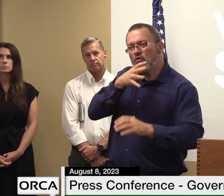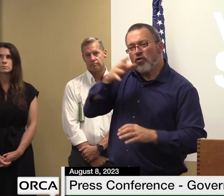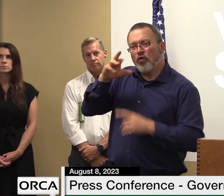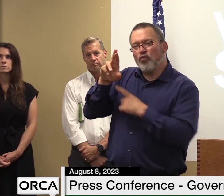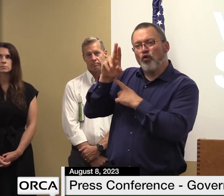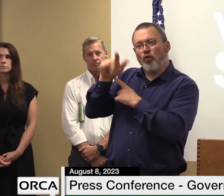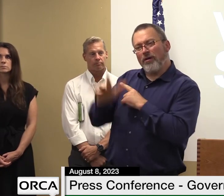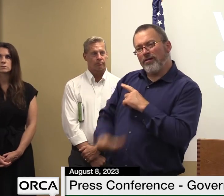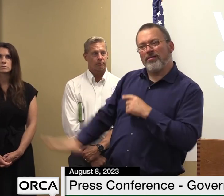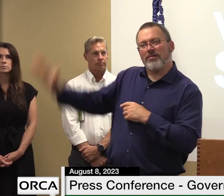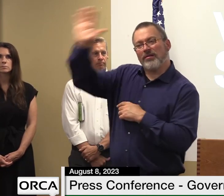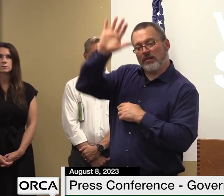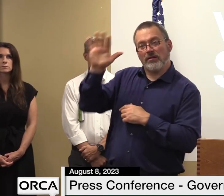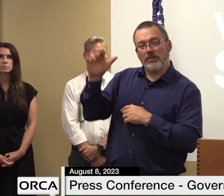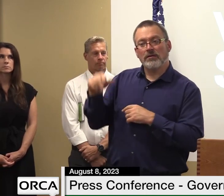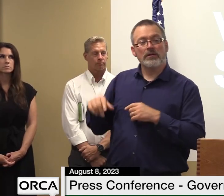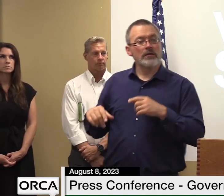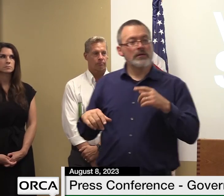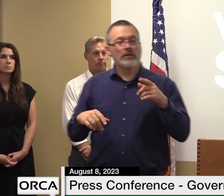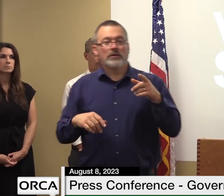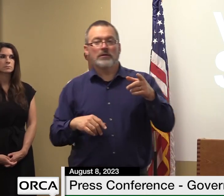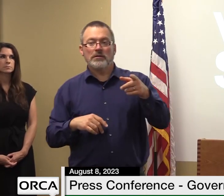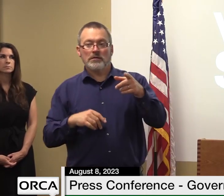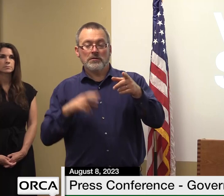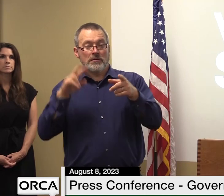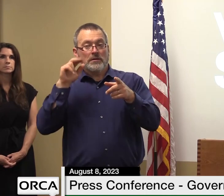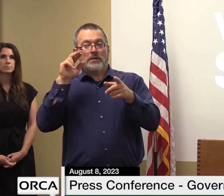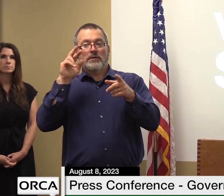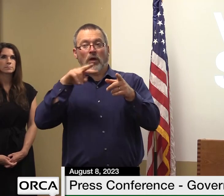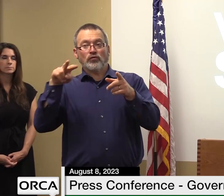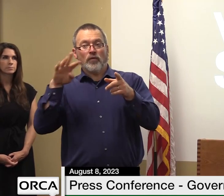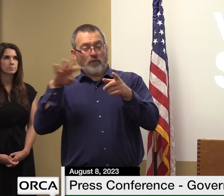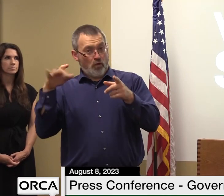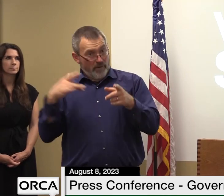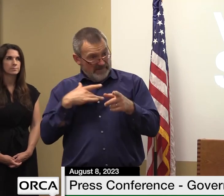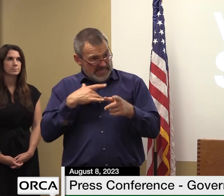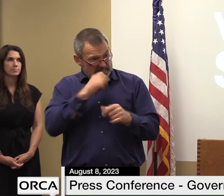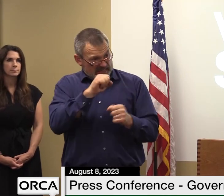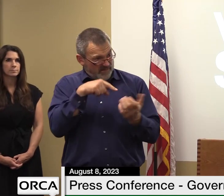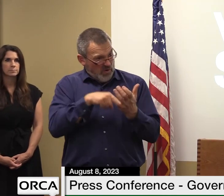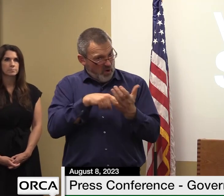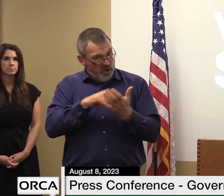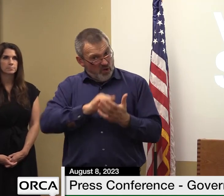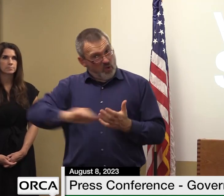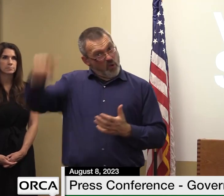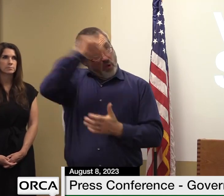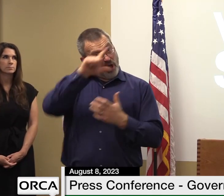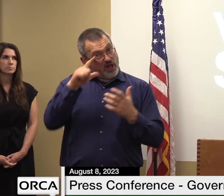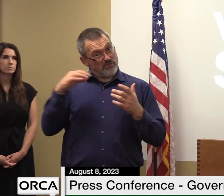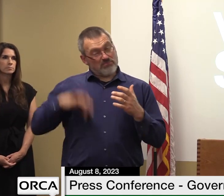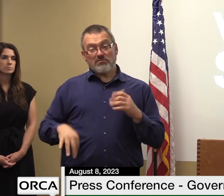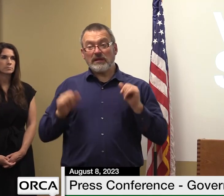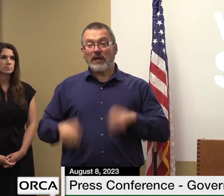all to win i believe it's never enough but it's a great start yes